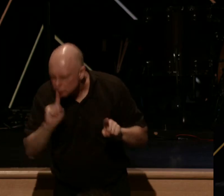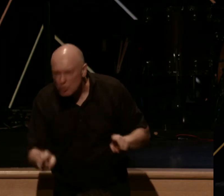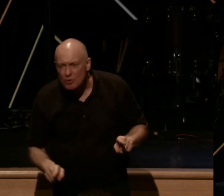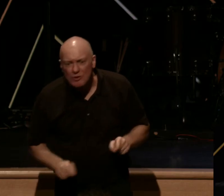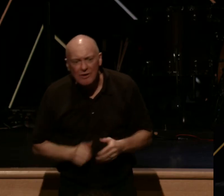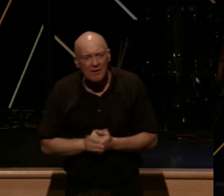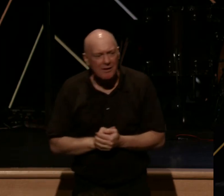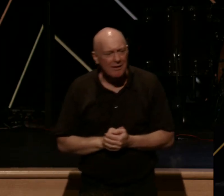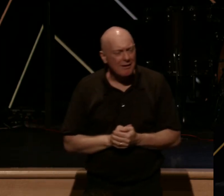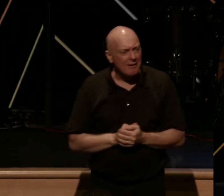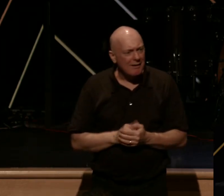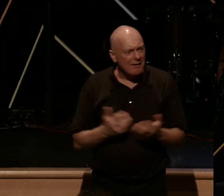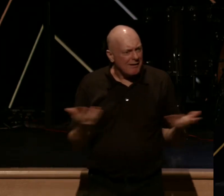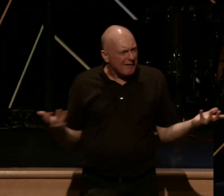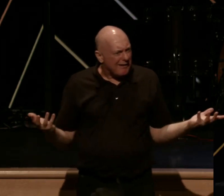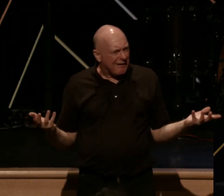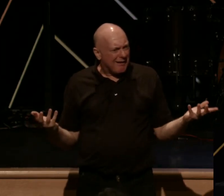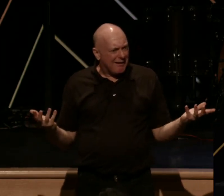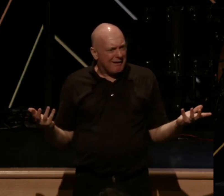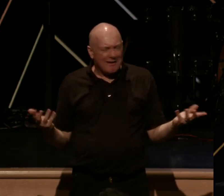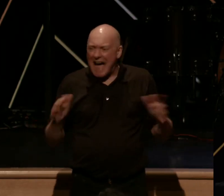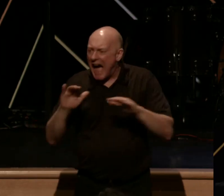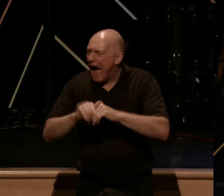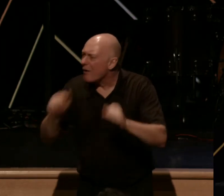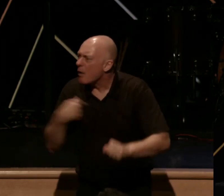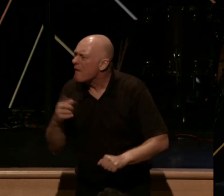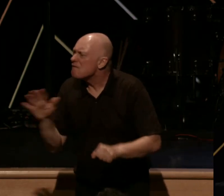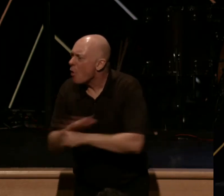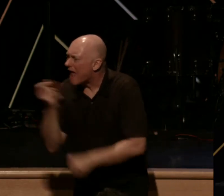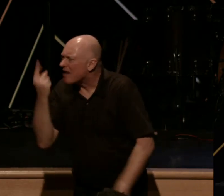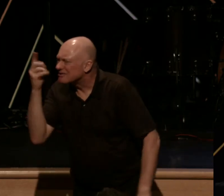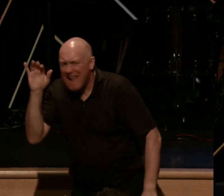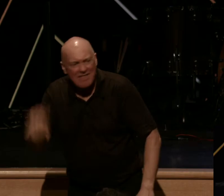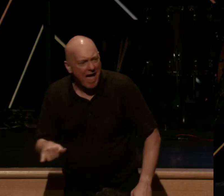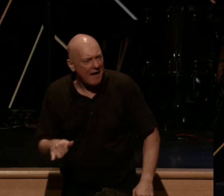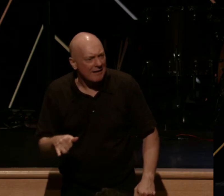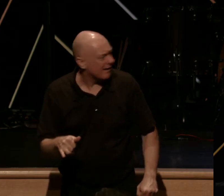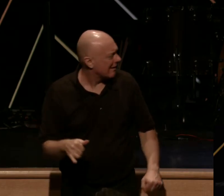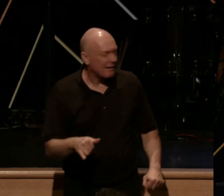So how can that get in here? And then especially in here?